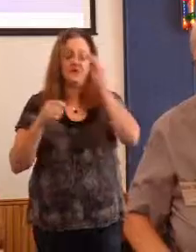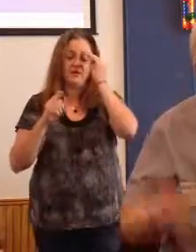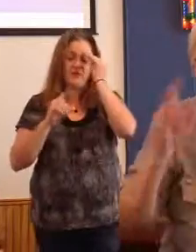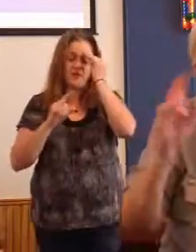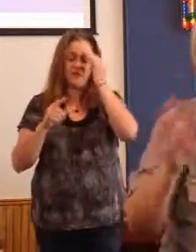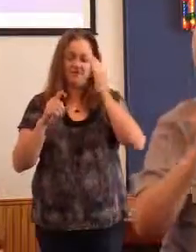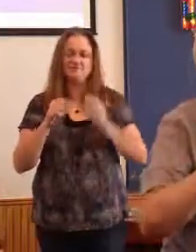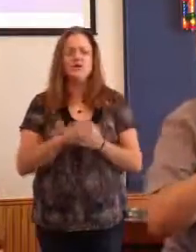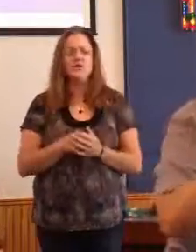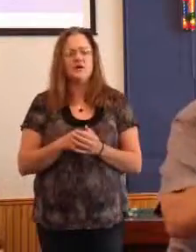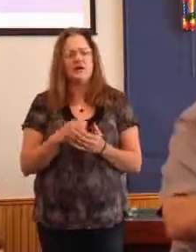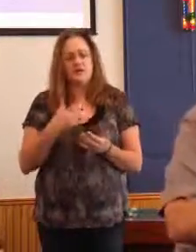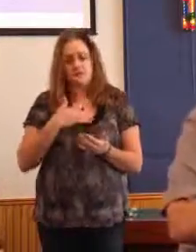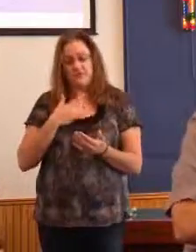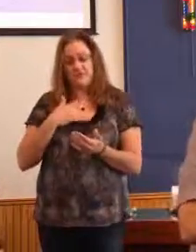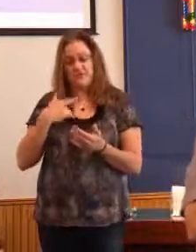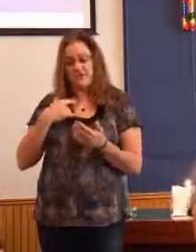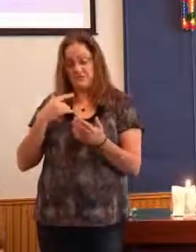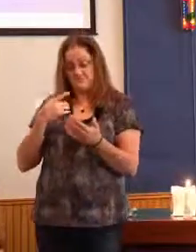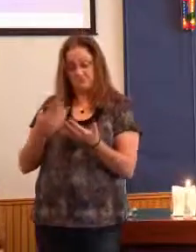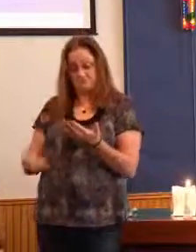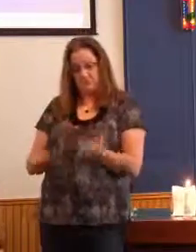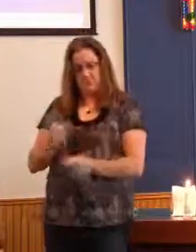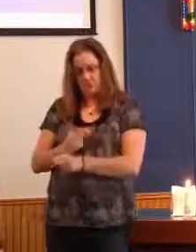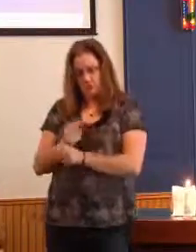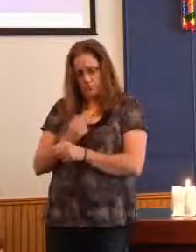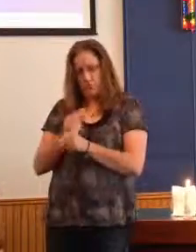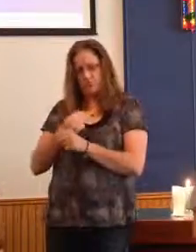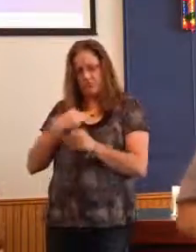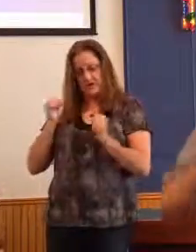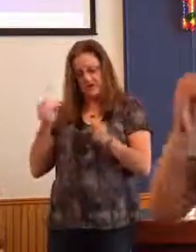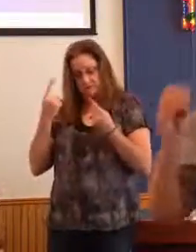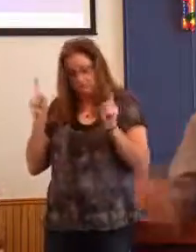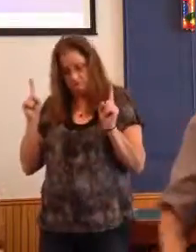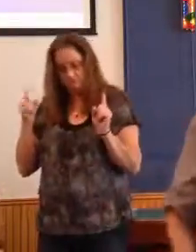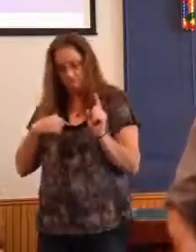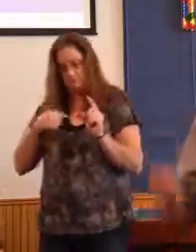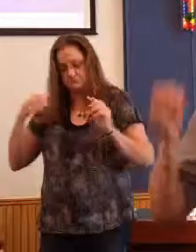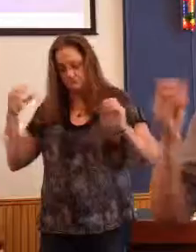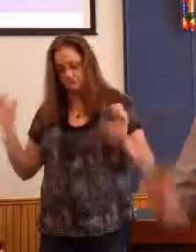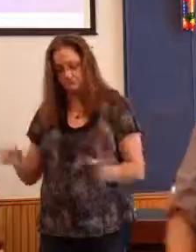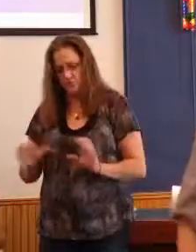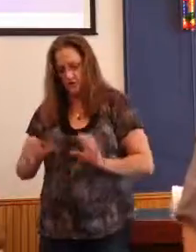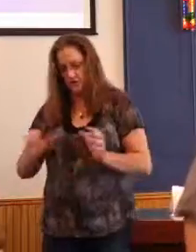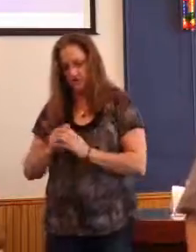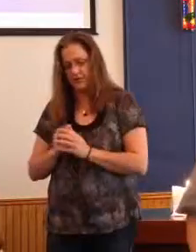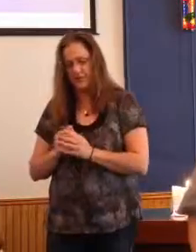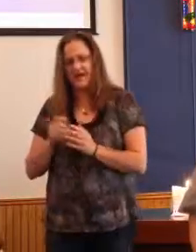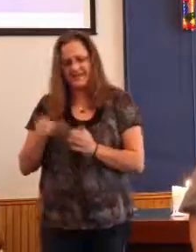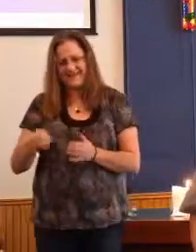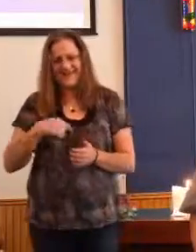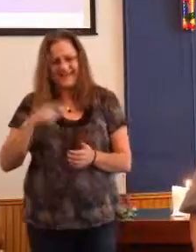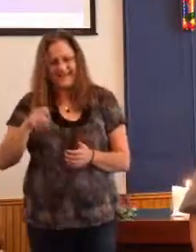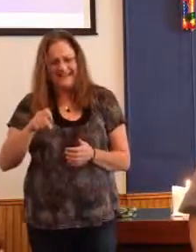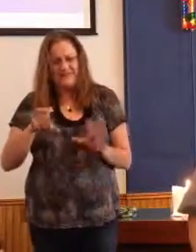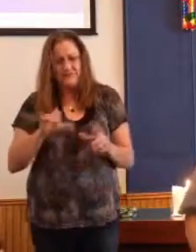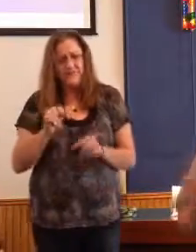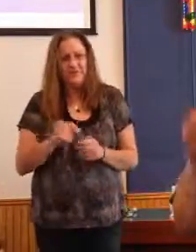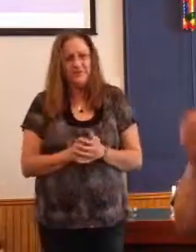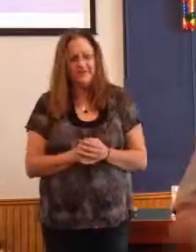What are my odds of success? Is it worth it to me to do the work that is necessary? And if